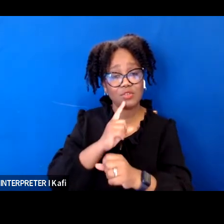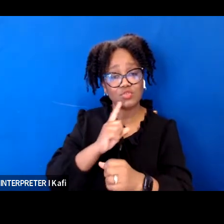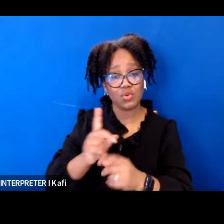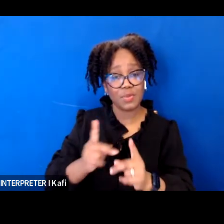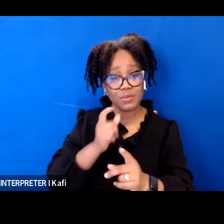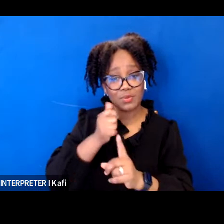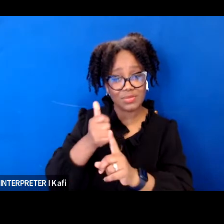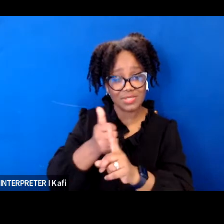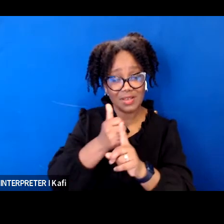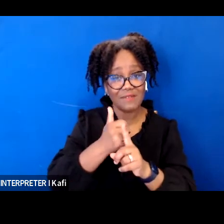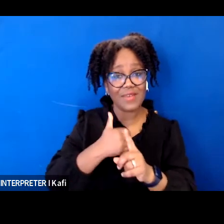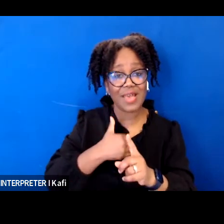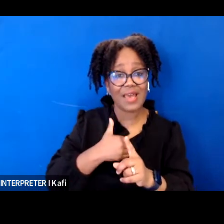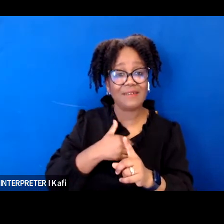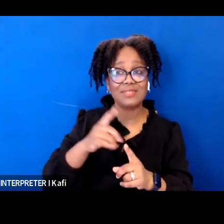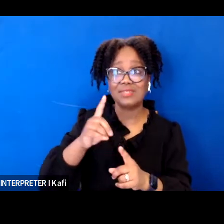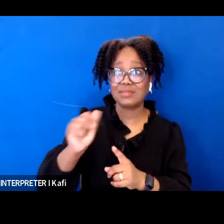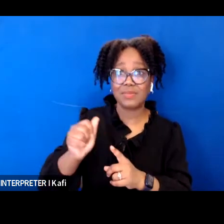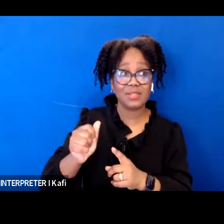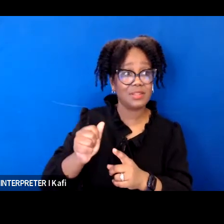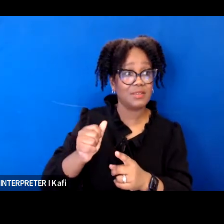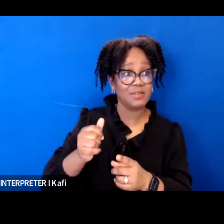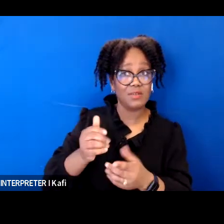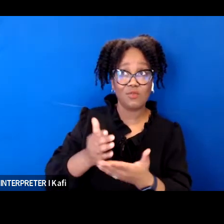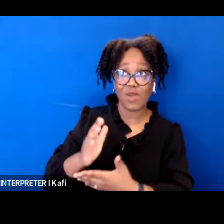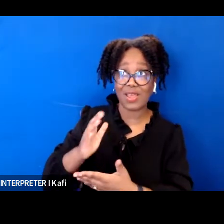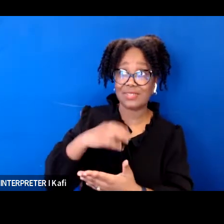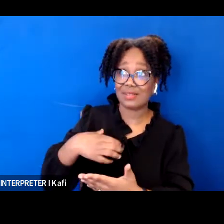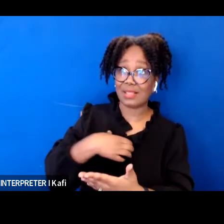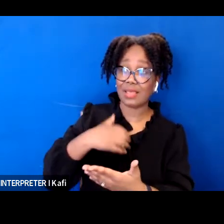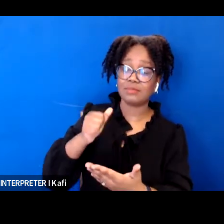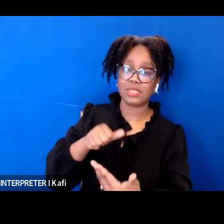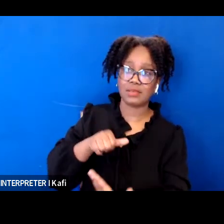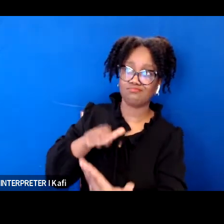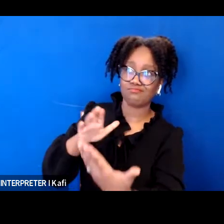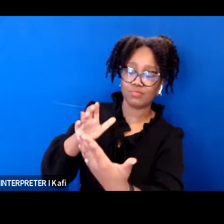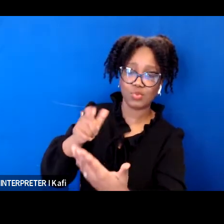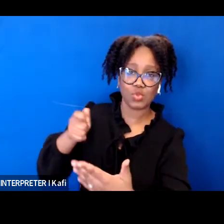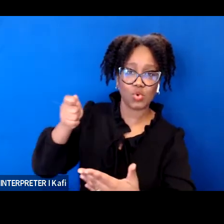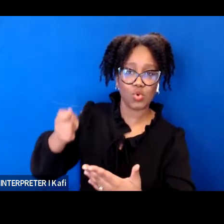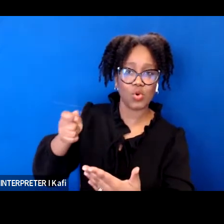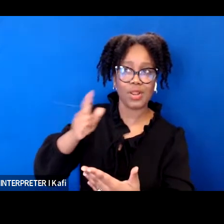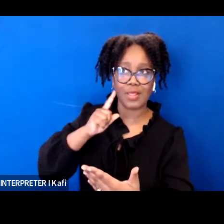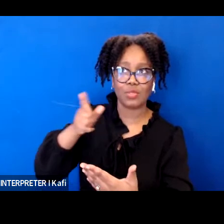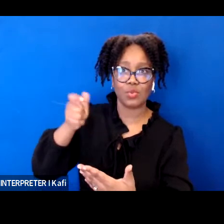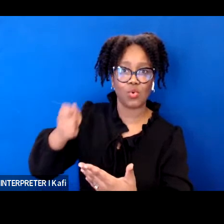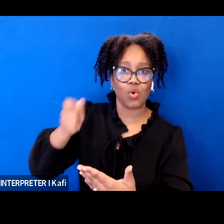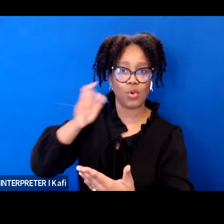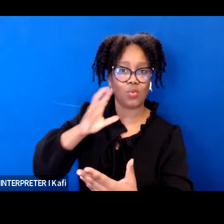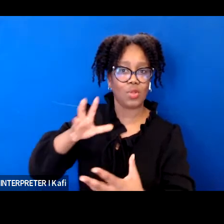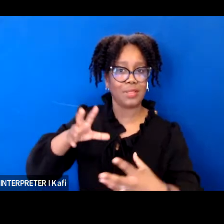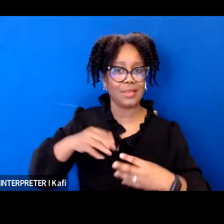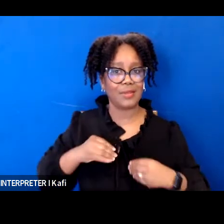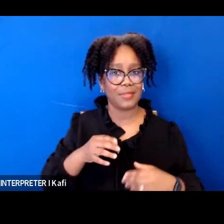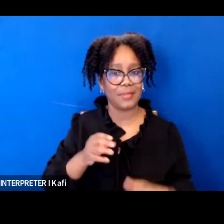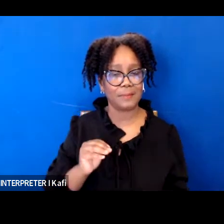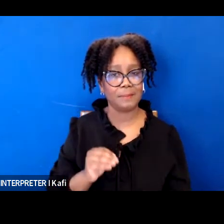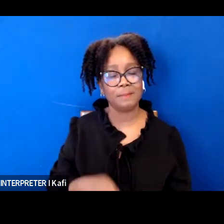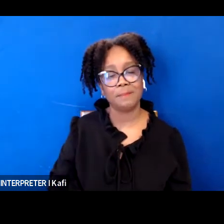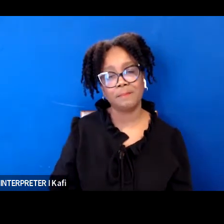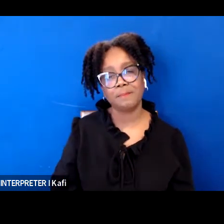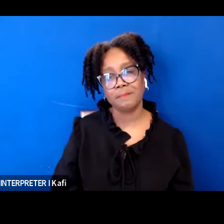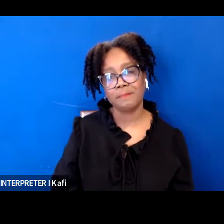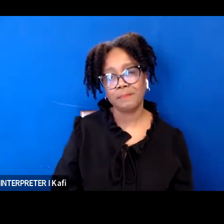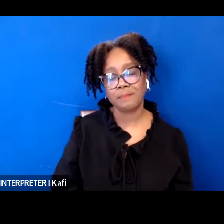to the court can have their case heard on the merits the other case i want to bring up today is a case in which judge